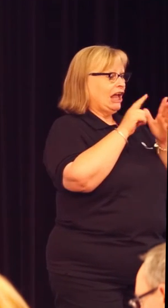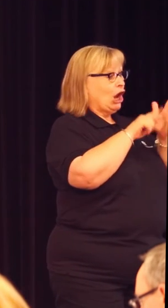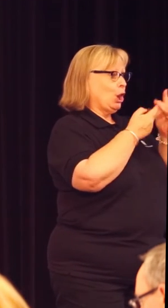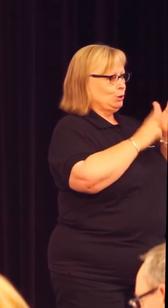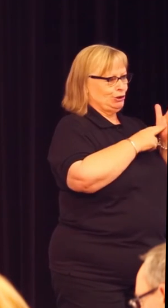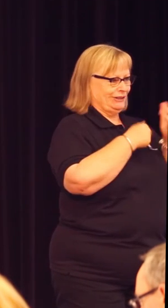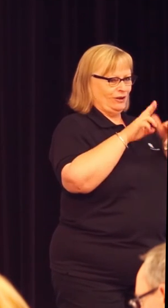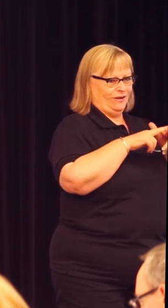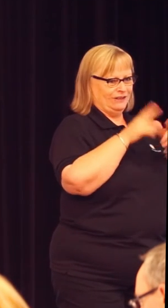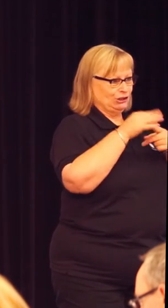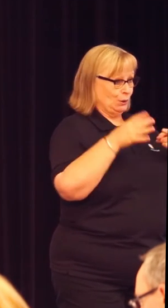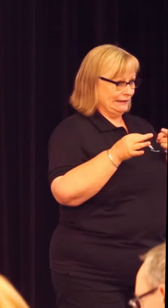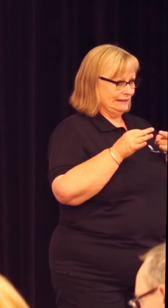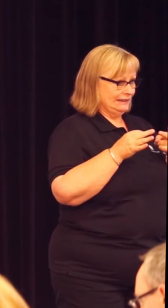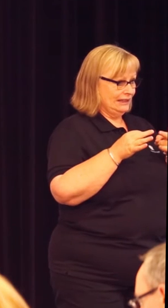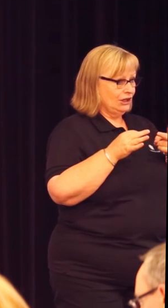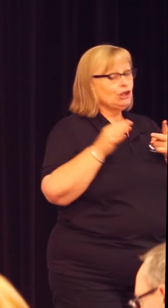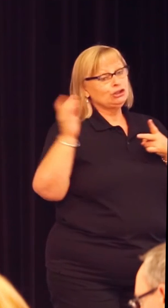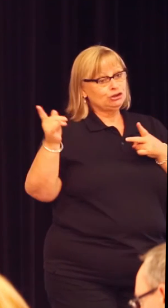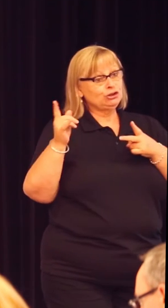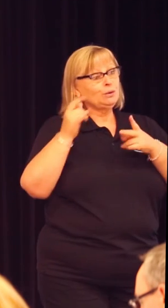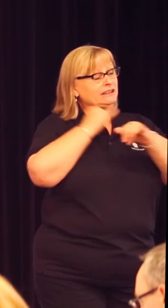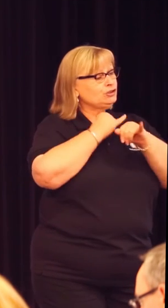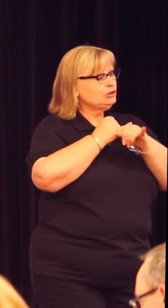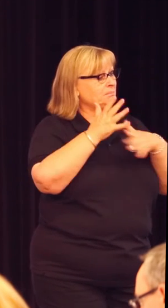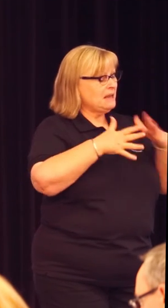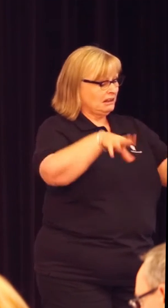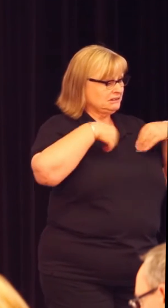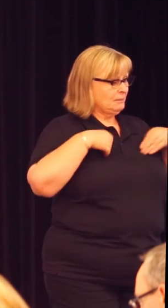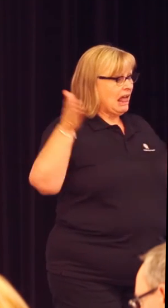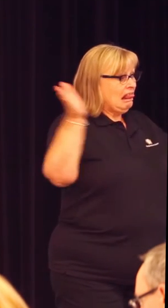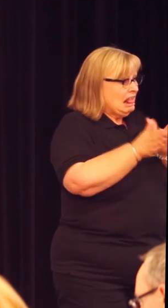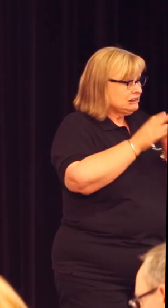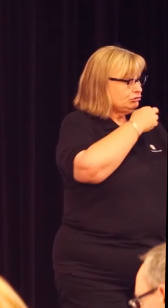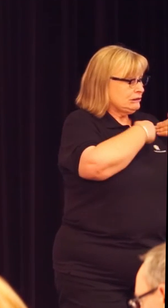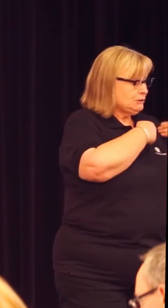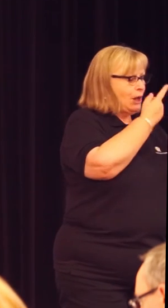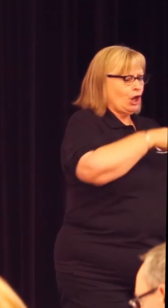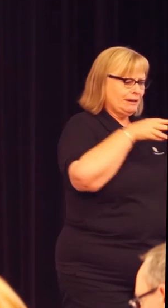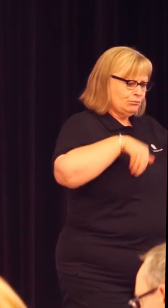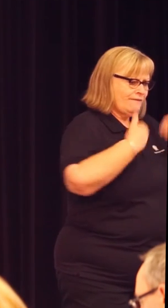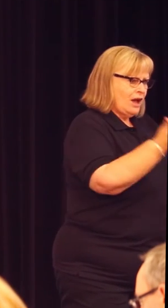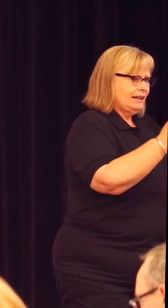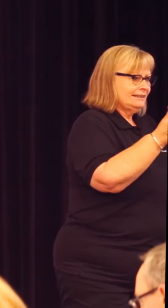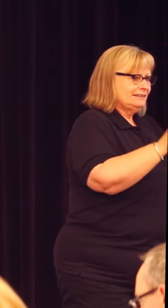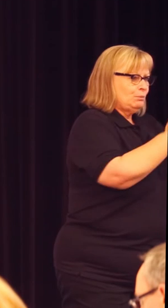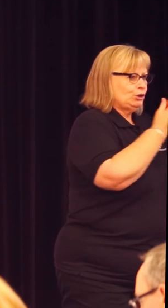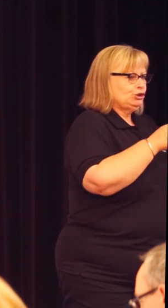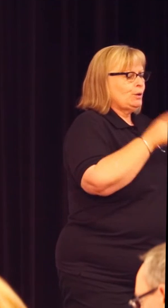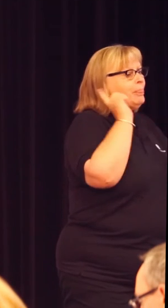does that lead to institutions kind of taking less responsibility and providing support to the most needy? Yeah.